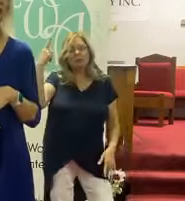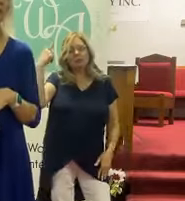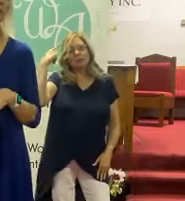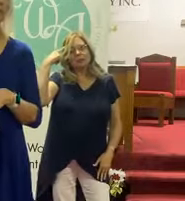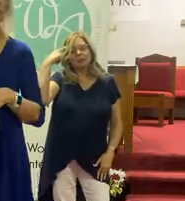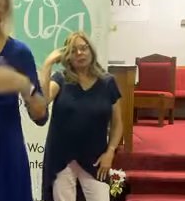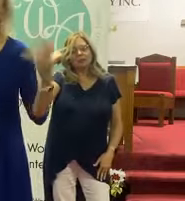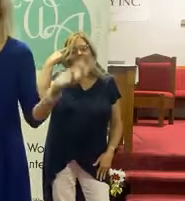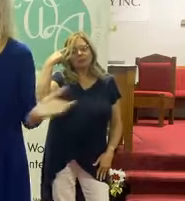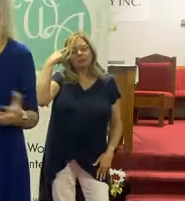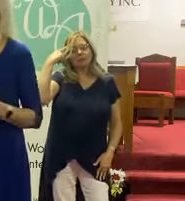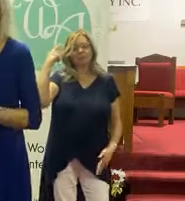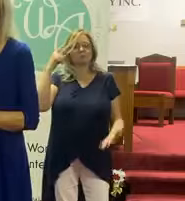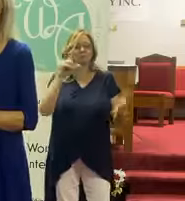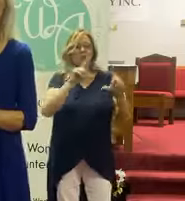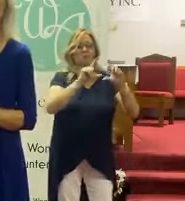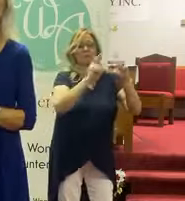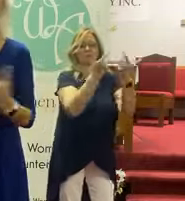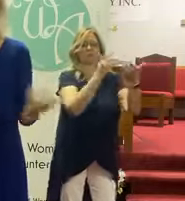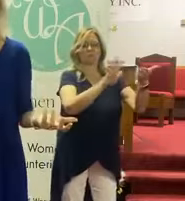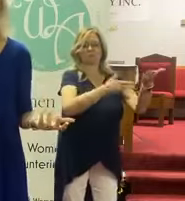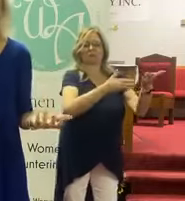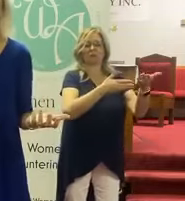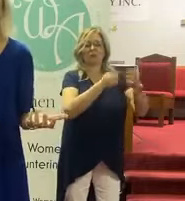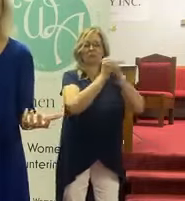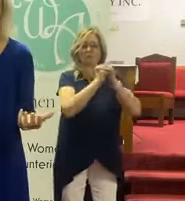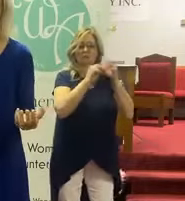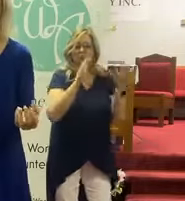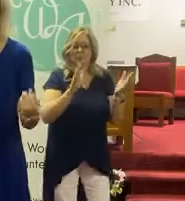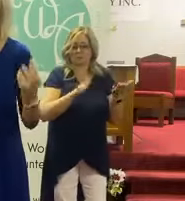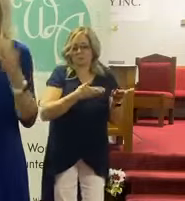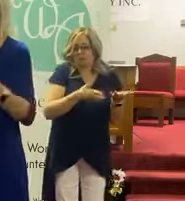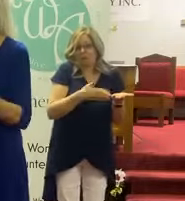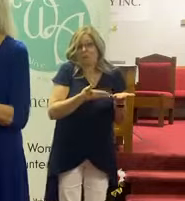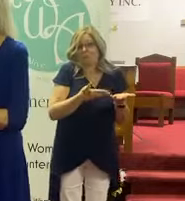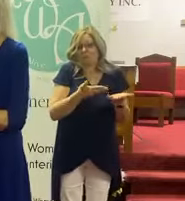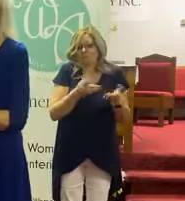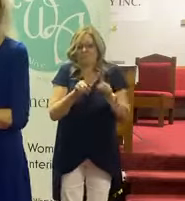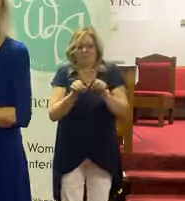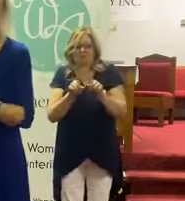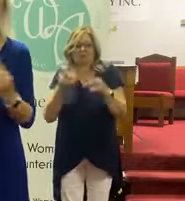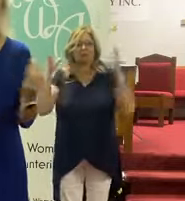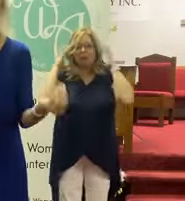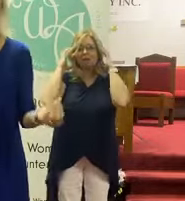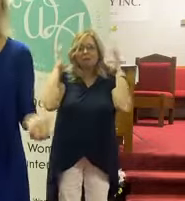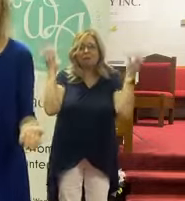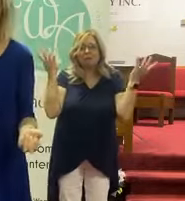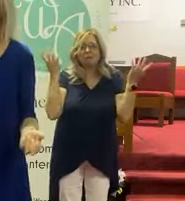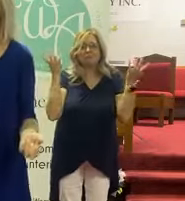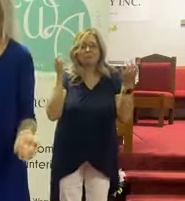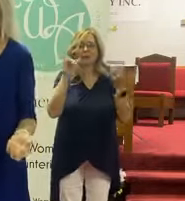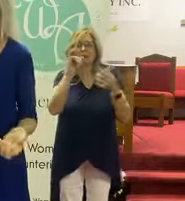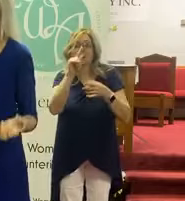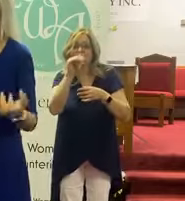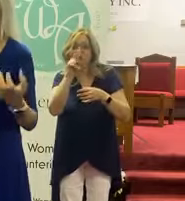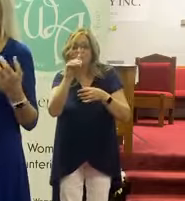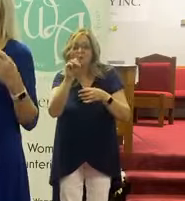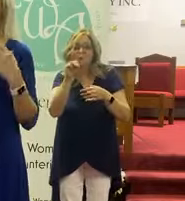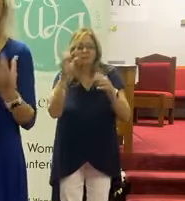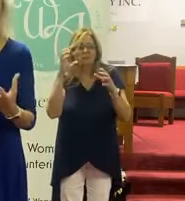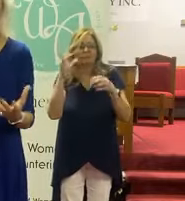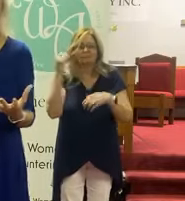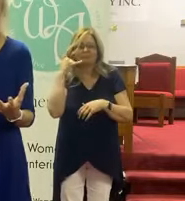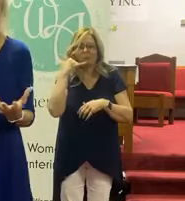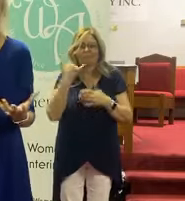of a choir maybe, or a worship song, or putting on the radio or iTunes on our phone.